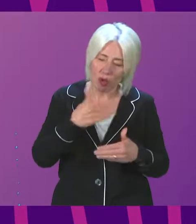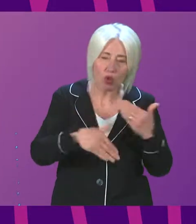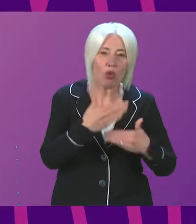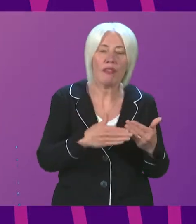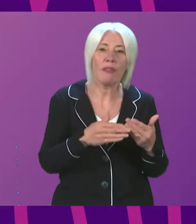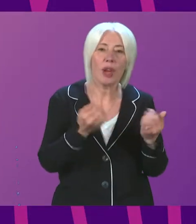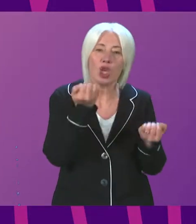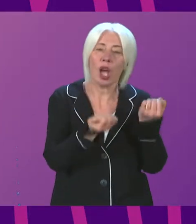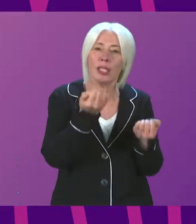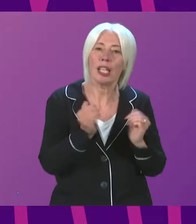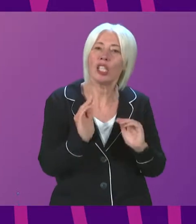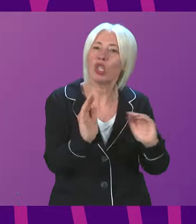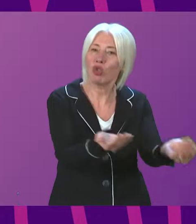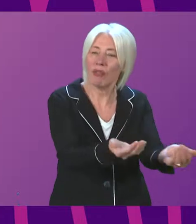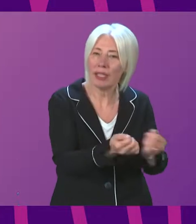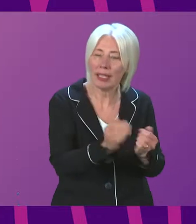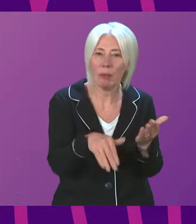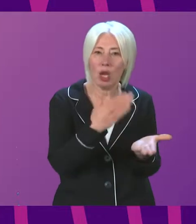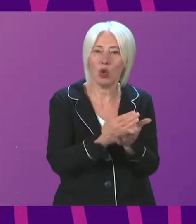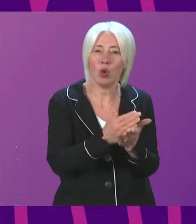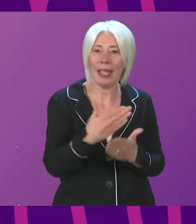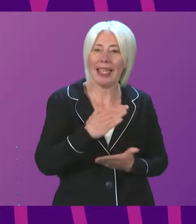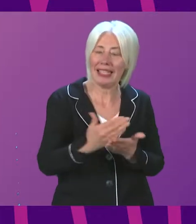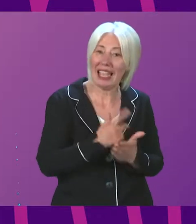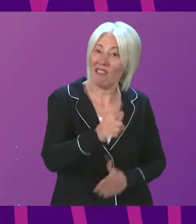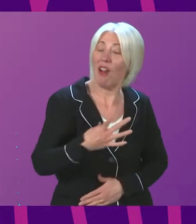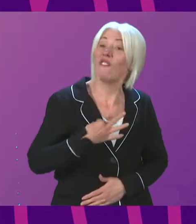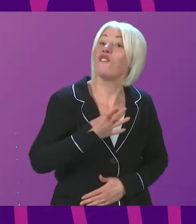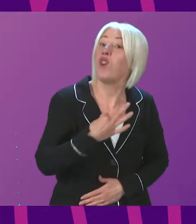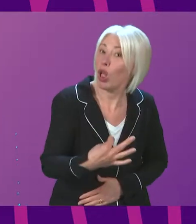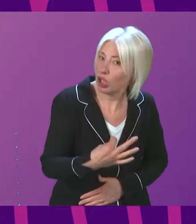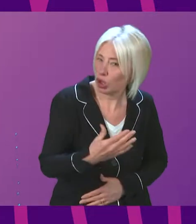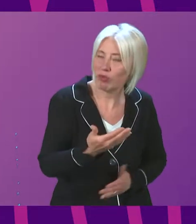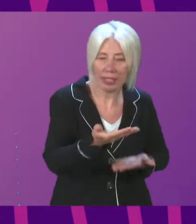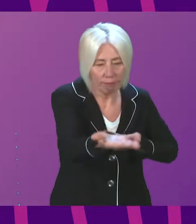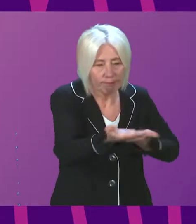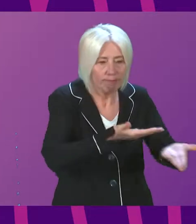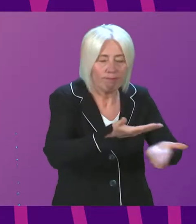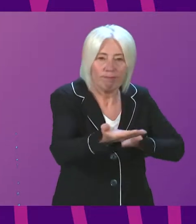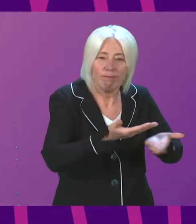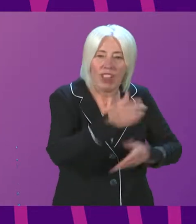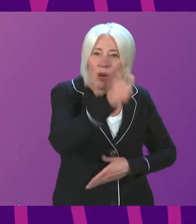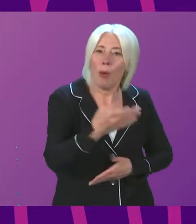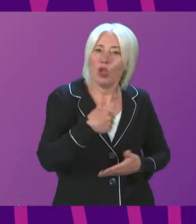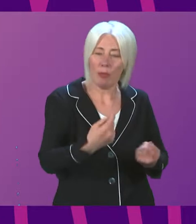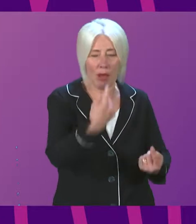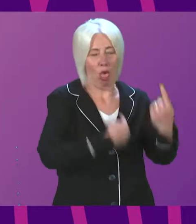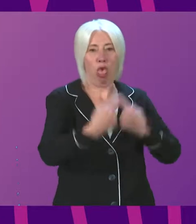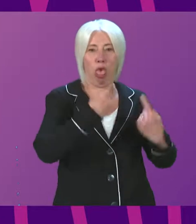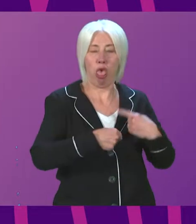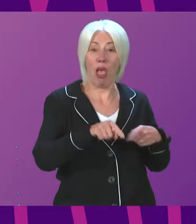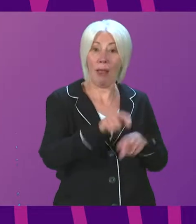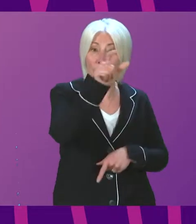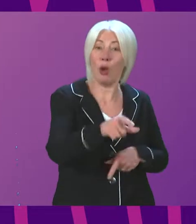that enable safe voluntary facilitated contact between people harmed by crime and those responsible